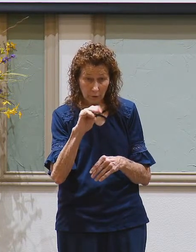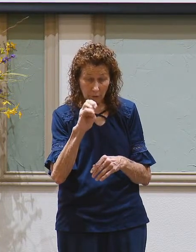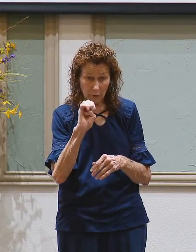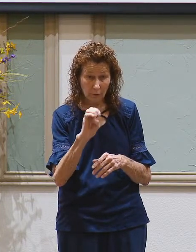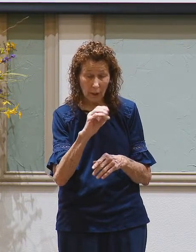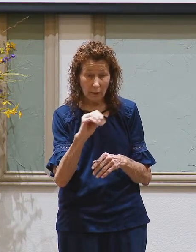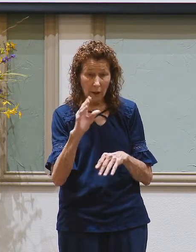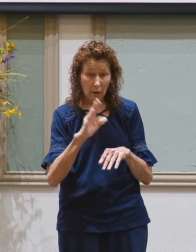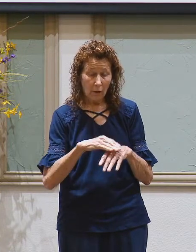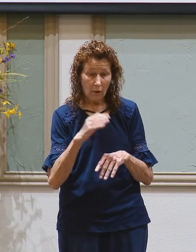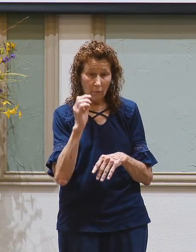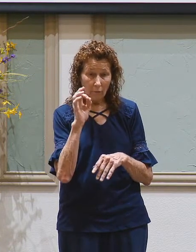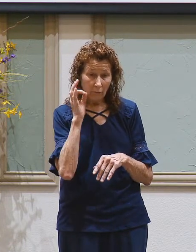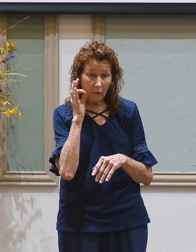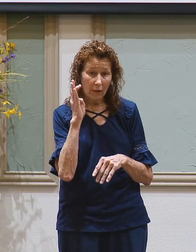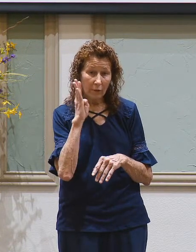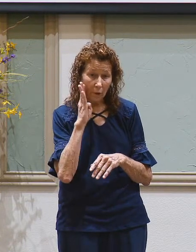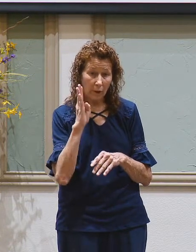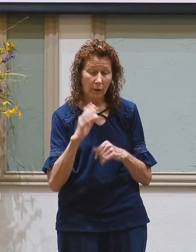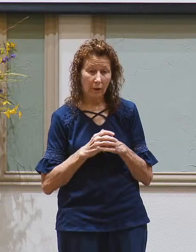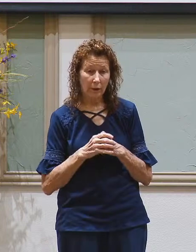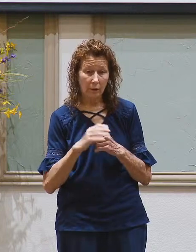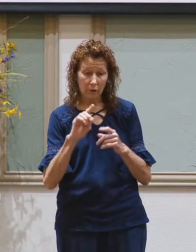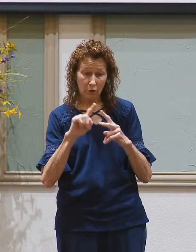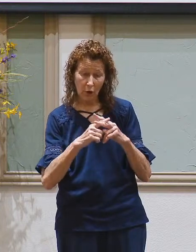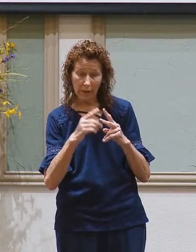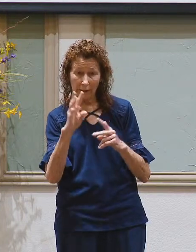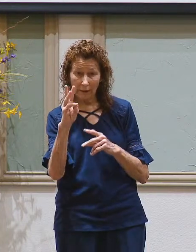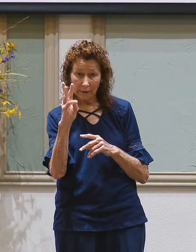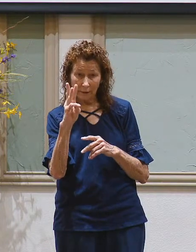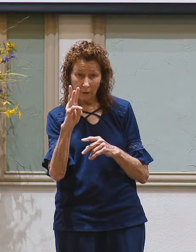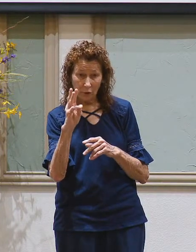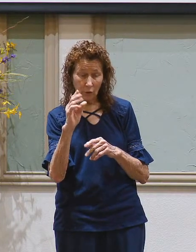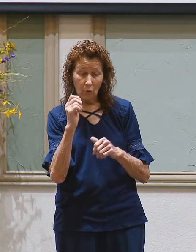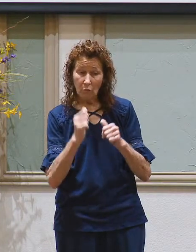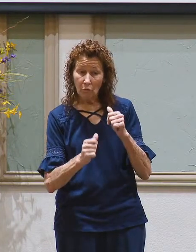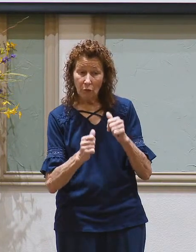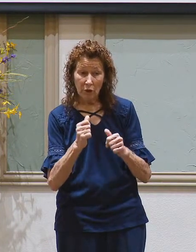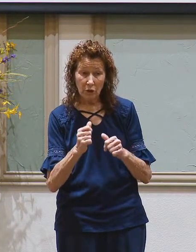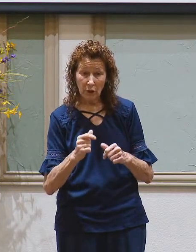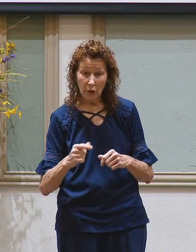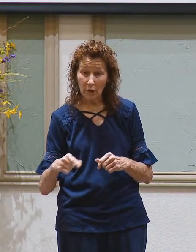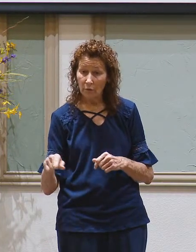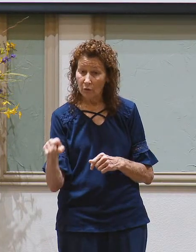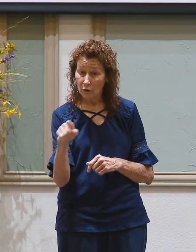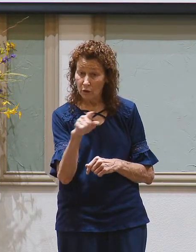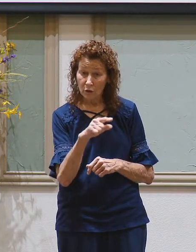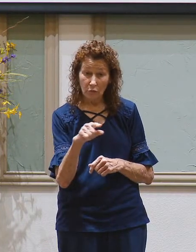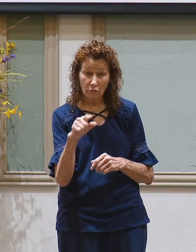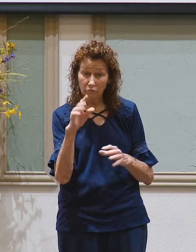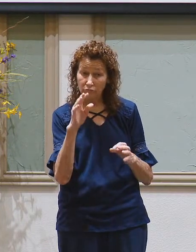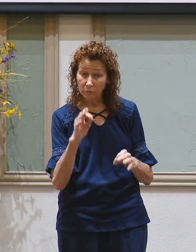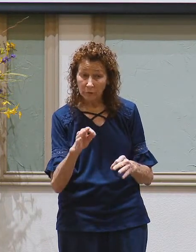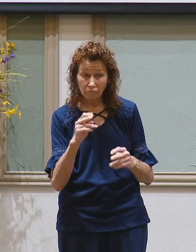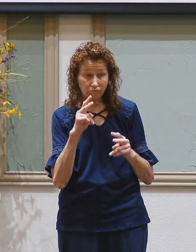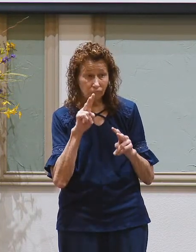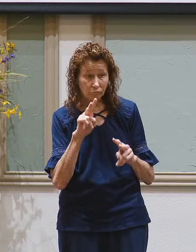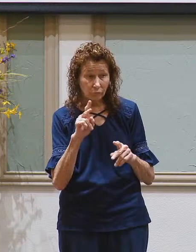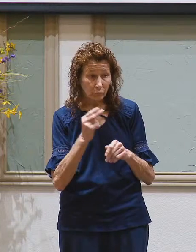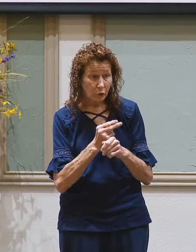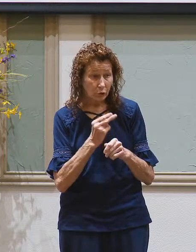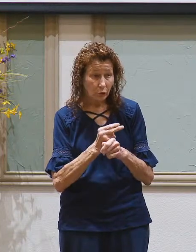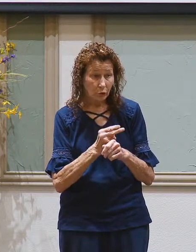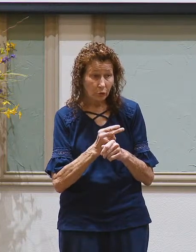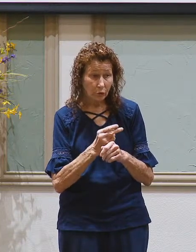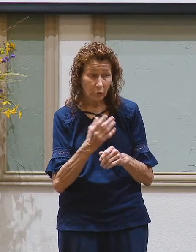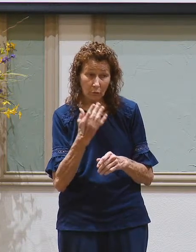on the Facebook channel starting at 6 o'clock. So whichever platform, format, app, whatever